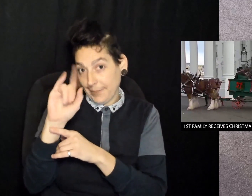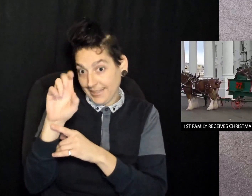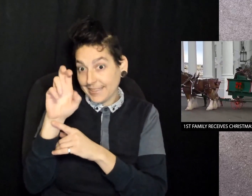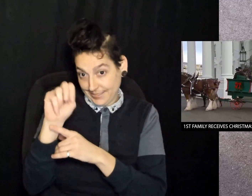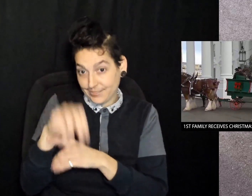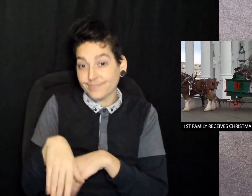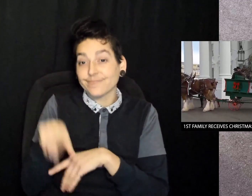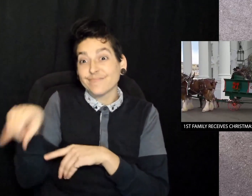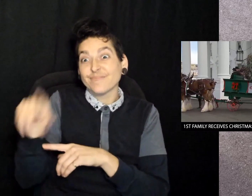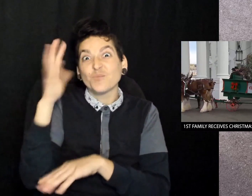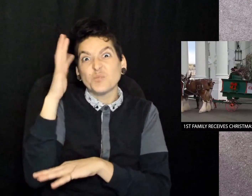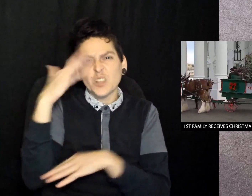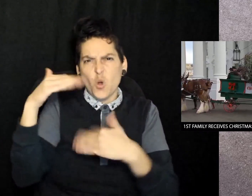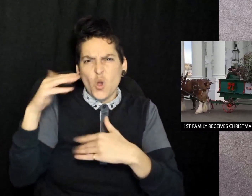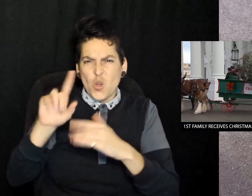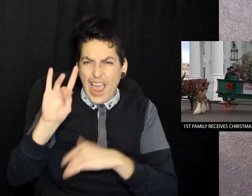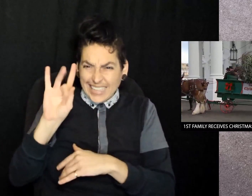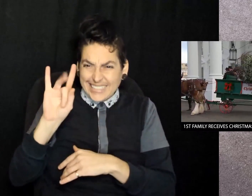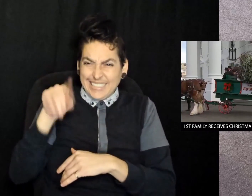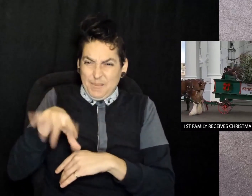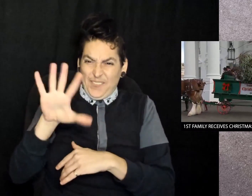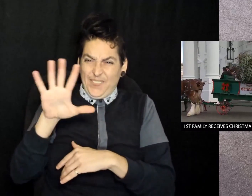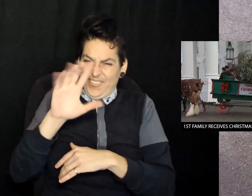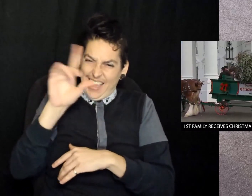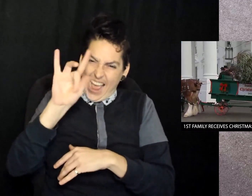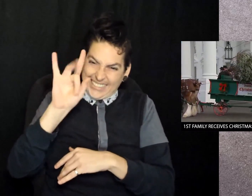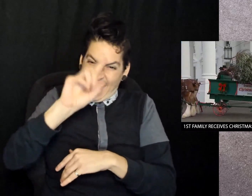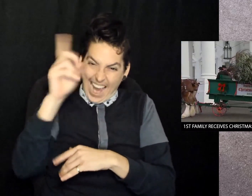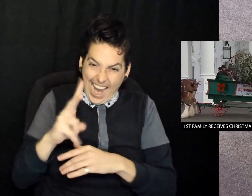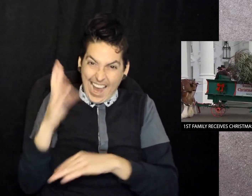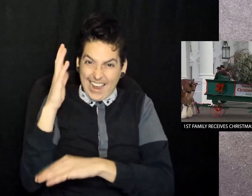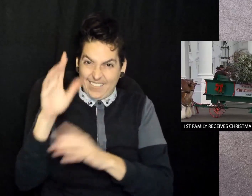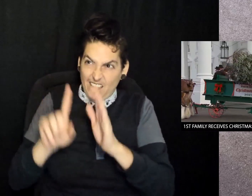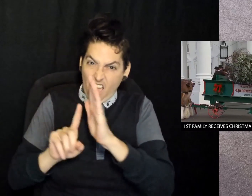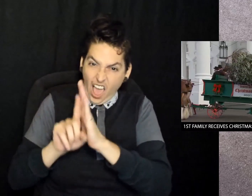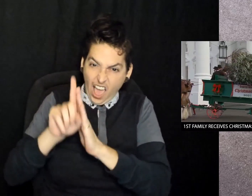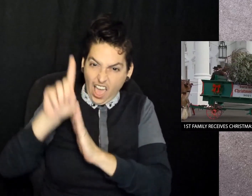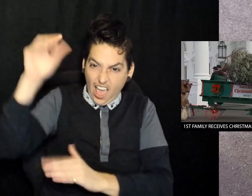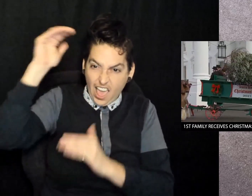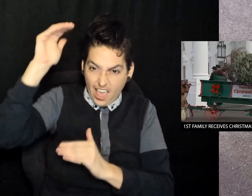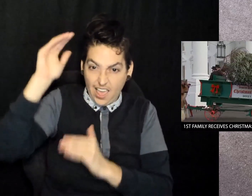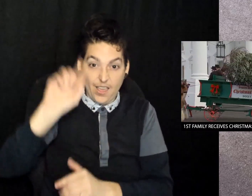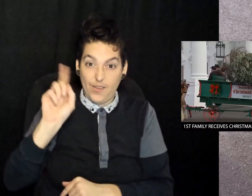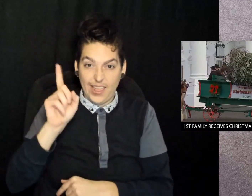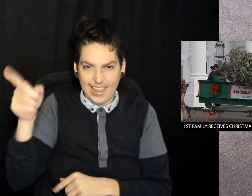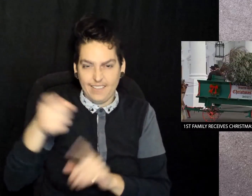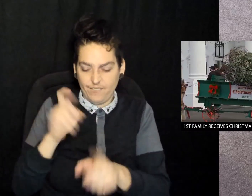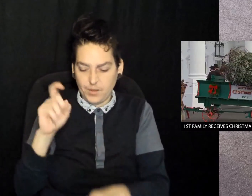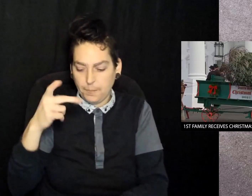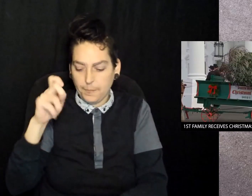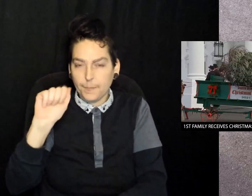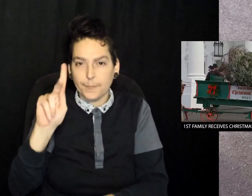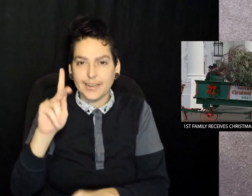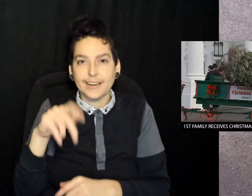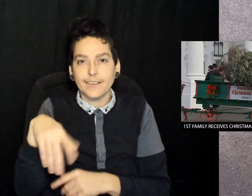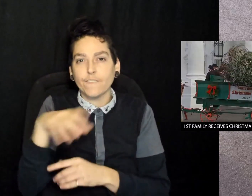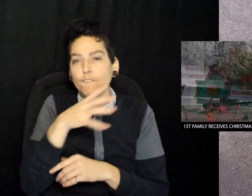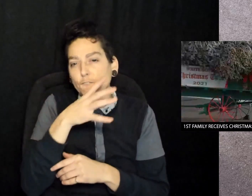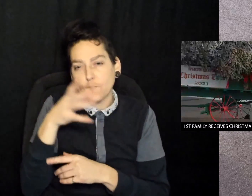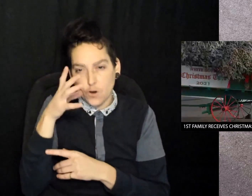Joe and Jill Biden, an 18 and a half foot Frasier fur from Peek Farms of Jefferson, North